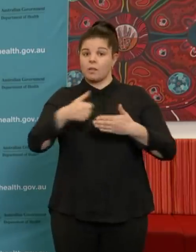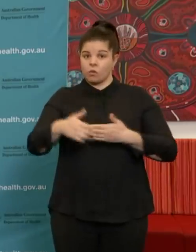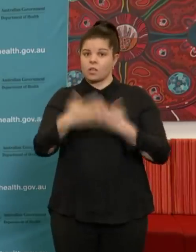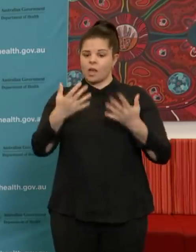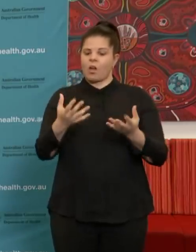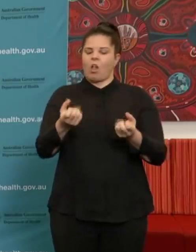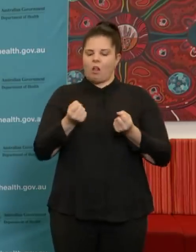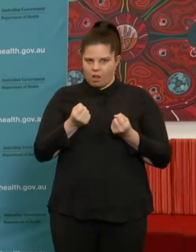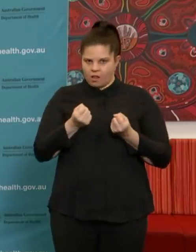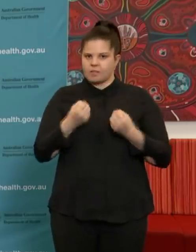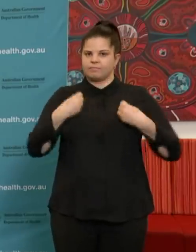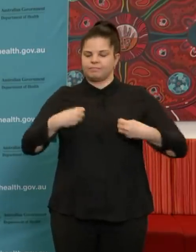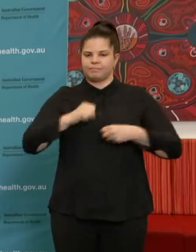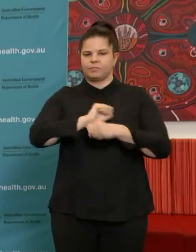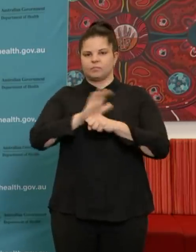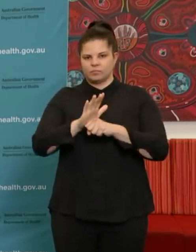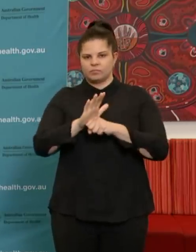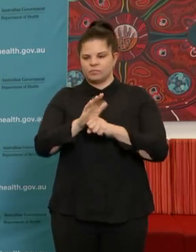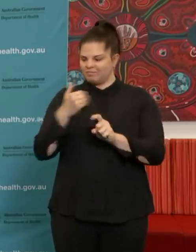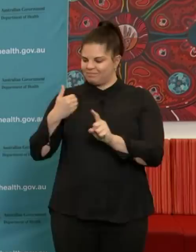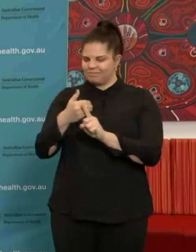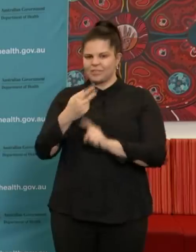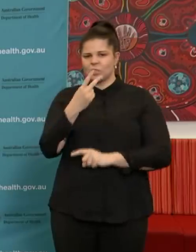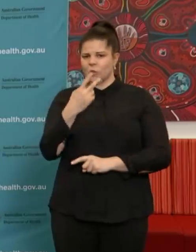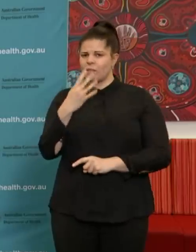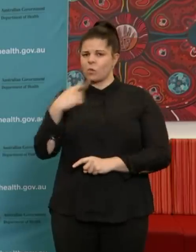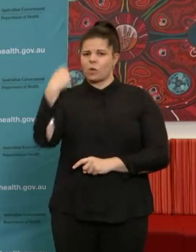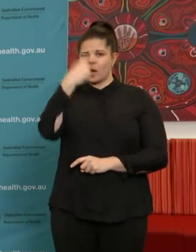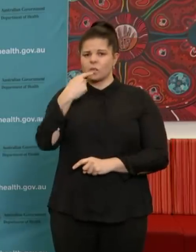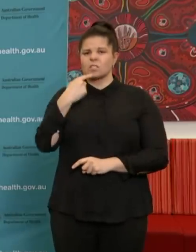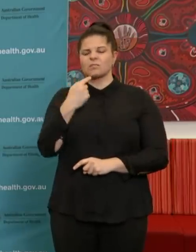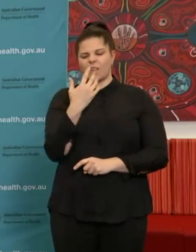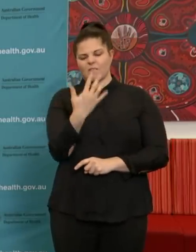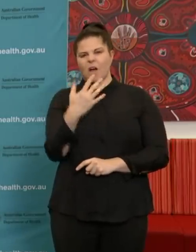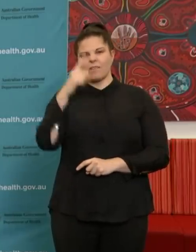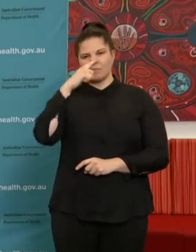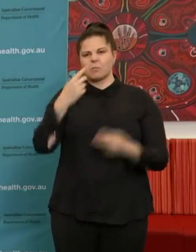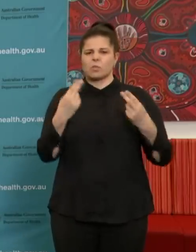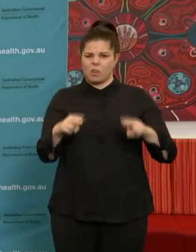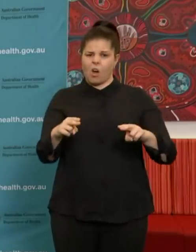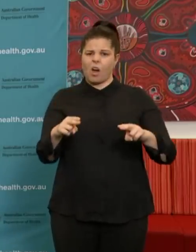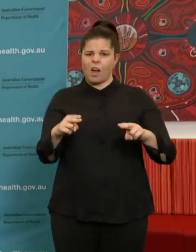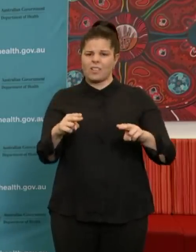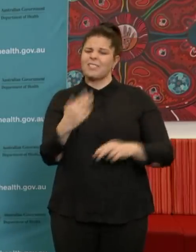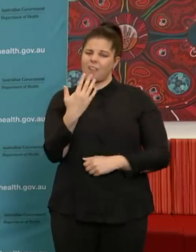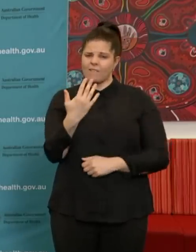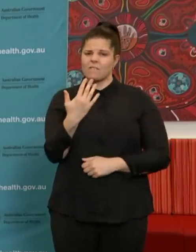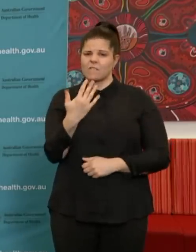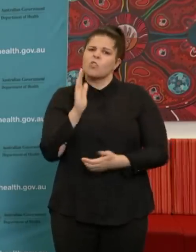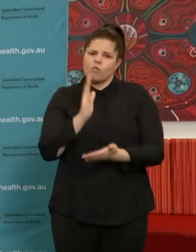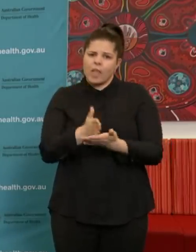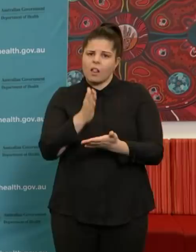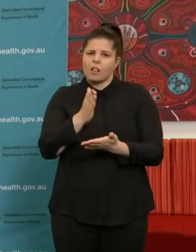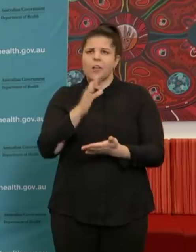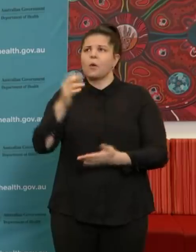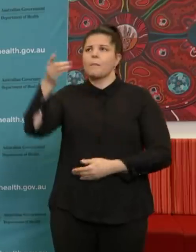and still five people that have died in the last 24 hours. These are real people, real examples and it really talks to